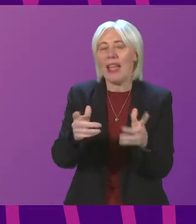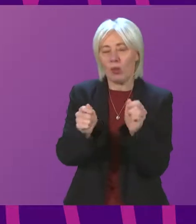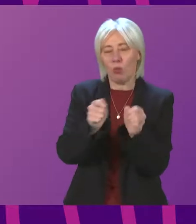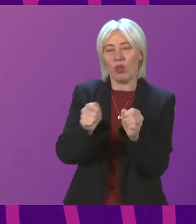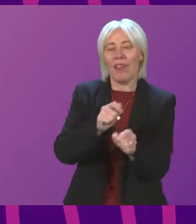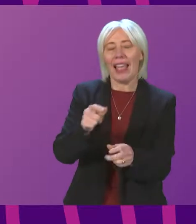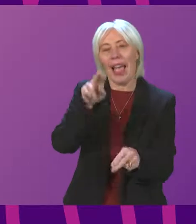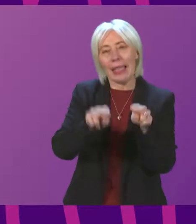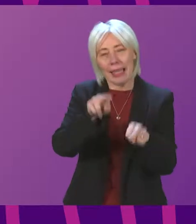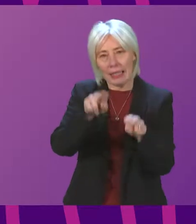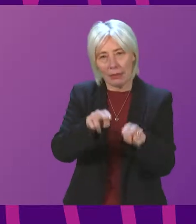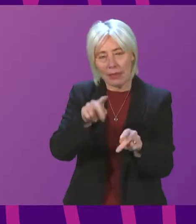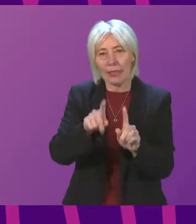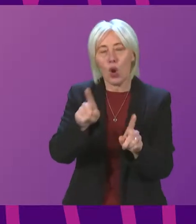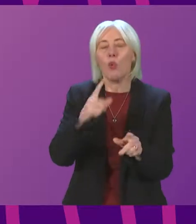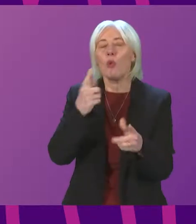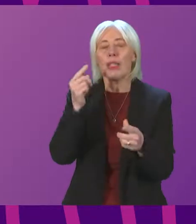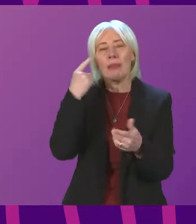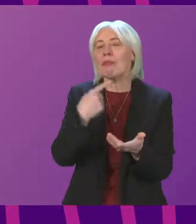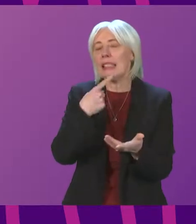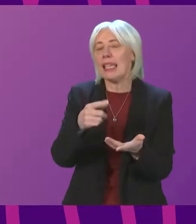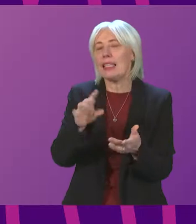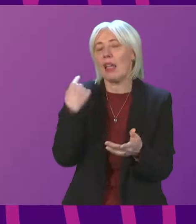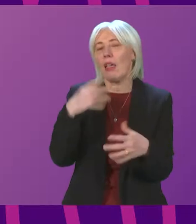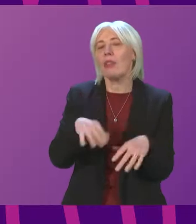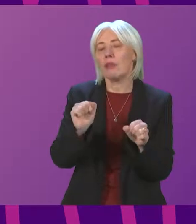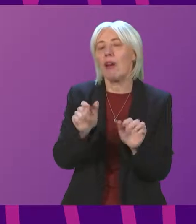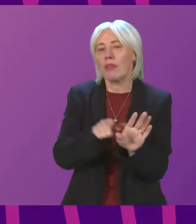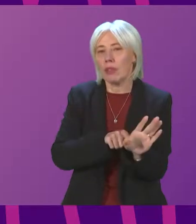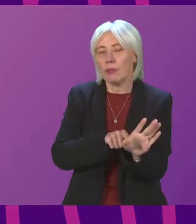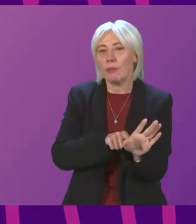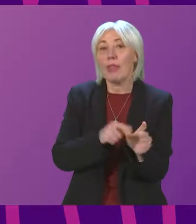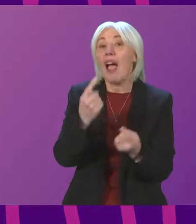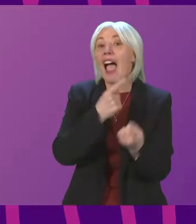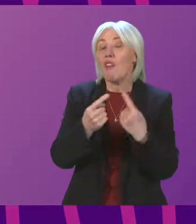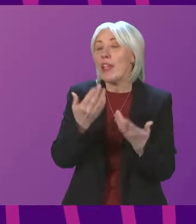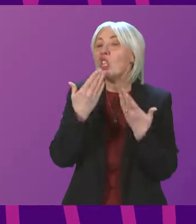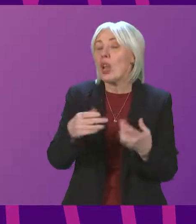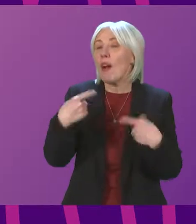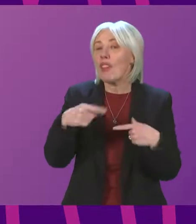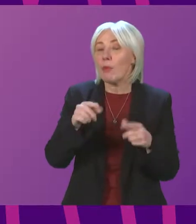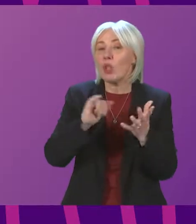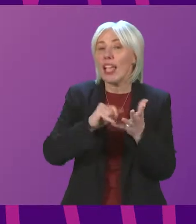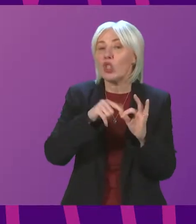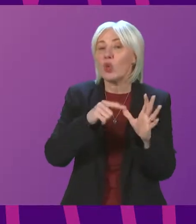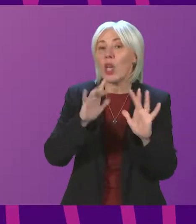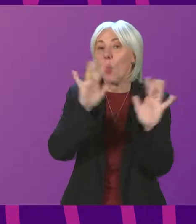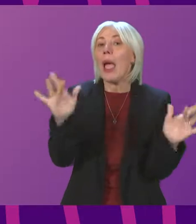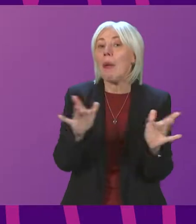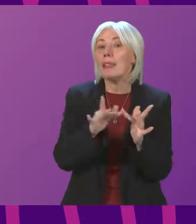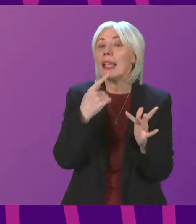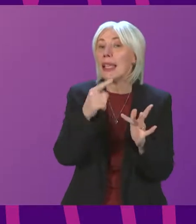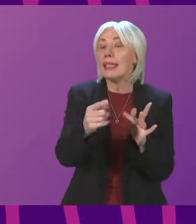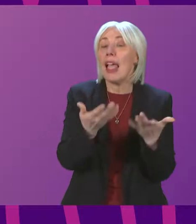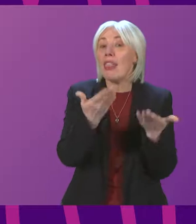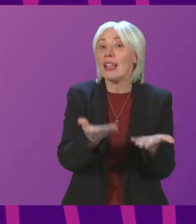already made at the start of the academic session. Information is now available on the SQA website, setting out the existing